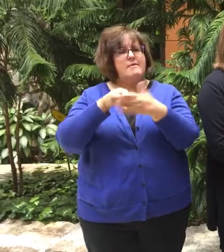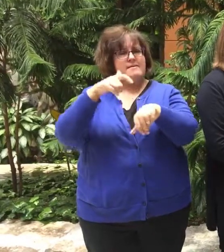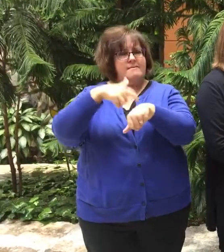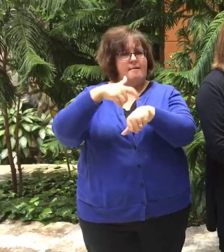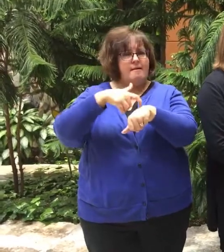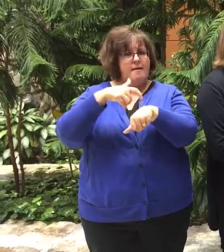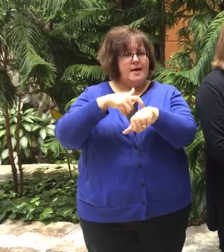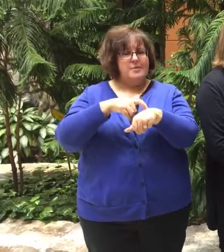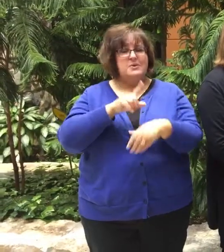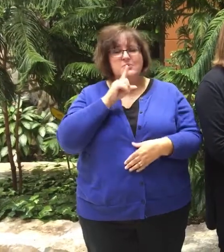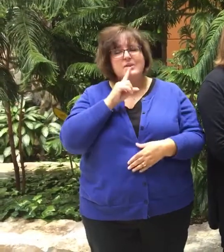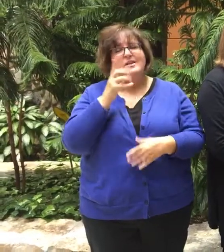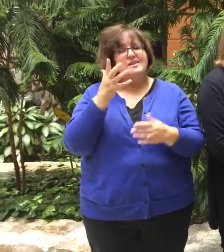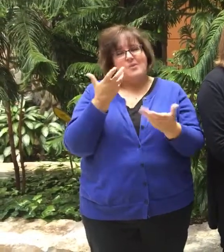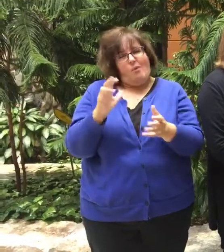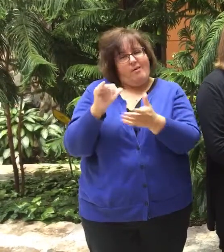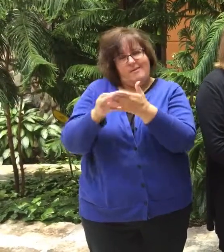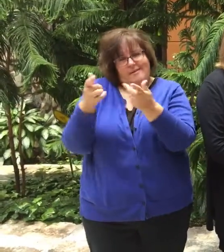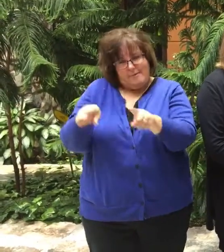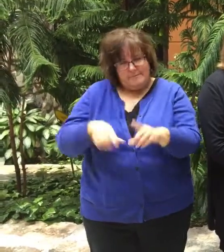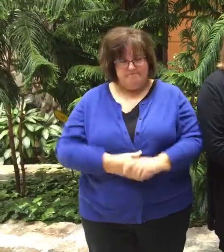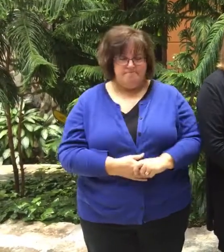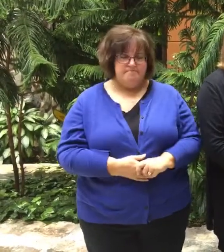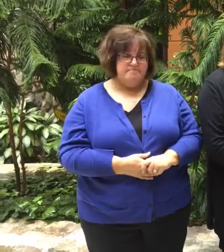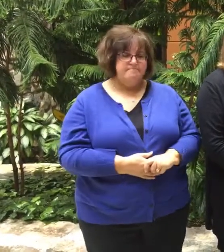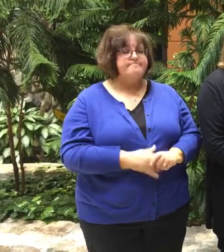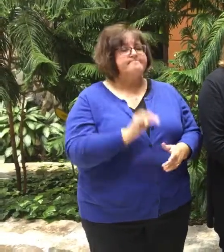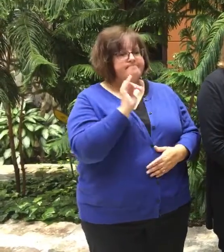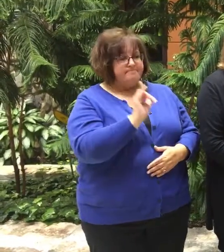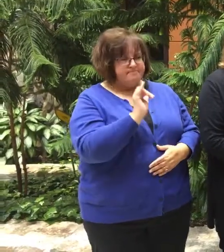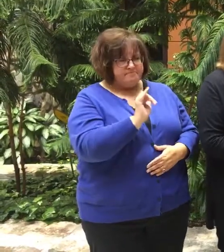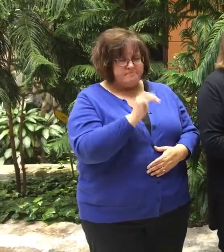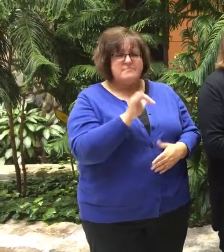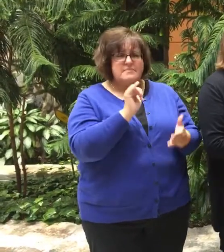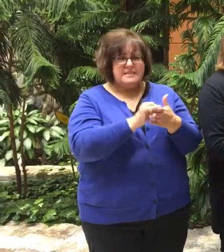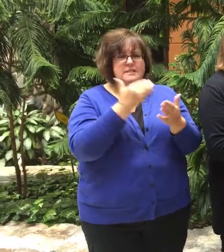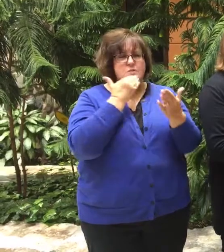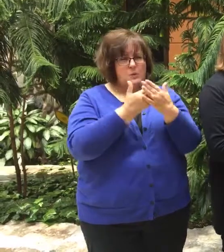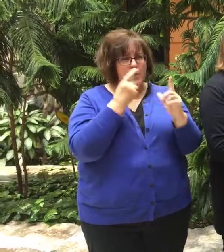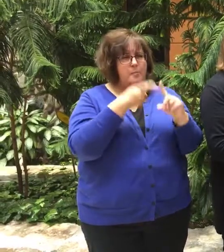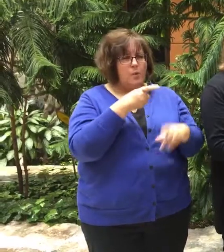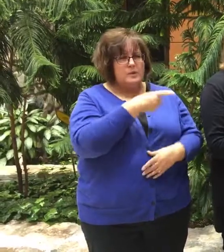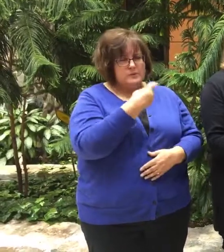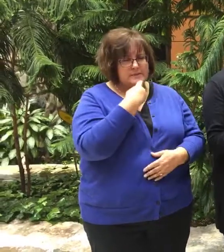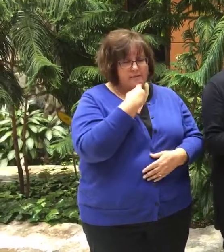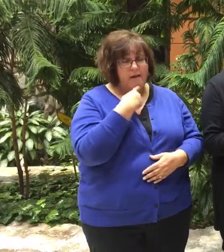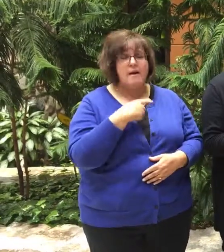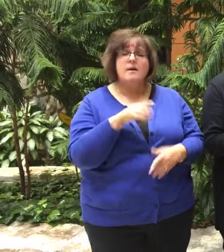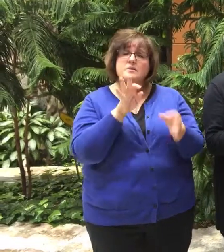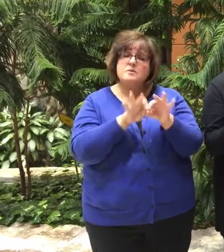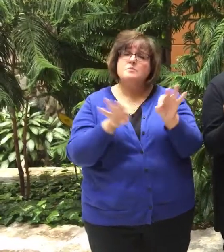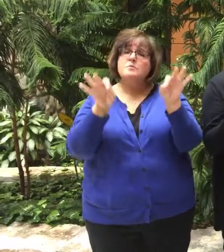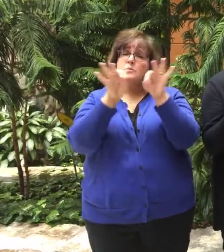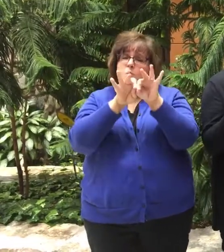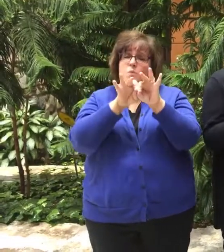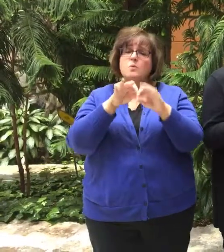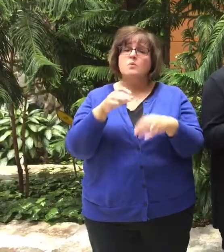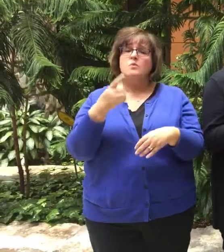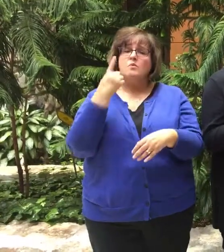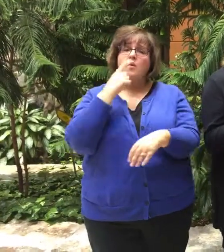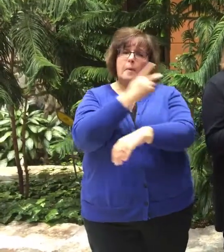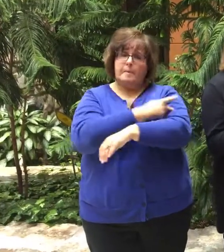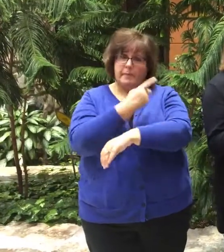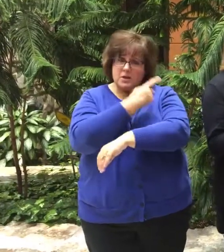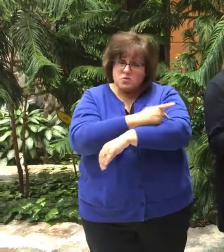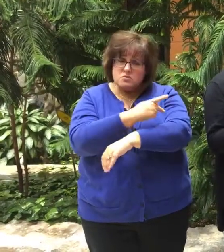there really shouldn't be. Right. Right. That's, that's a great point that you bring up is that this is important to the